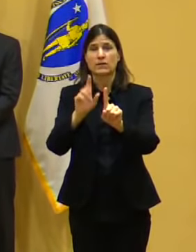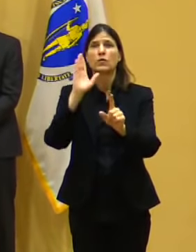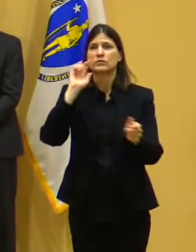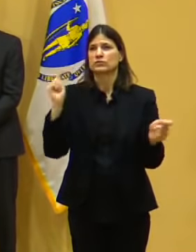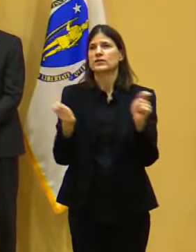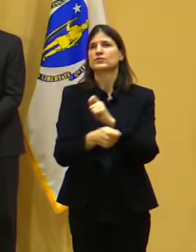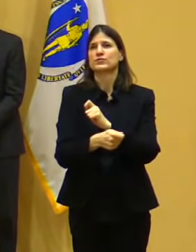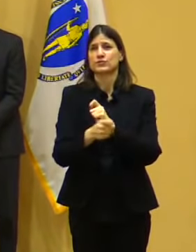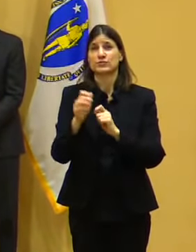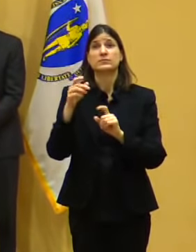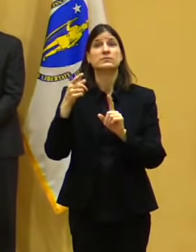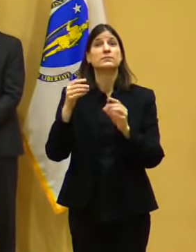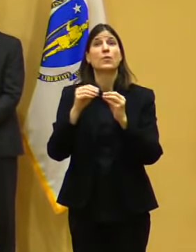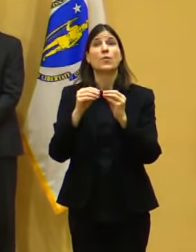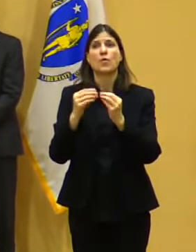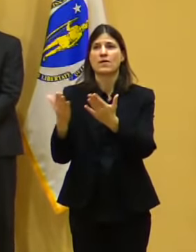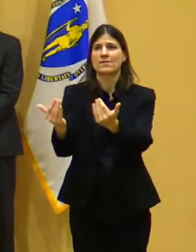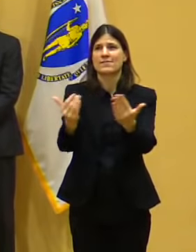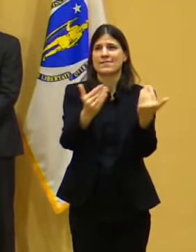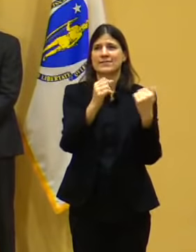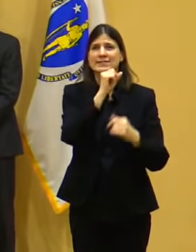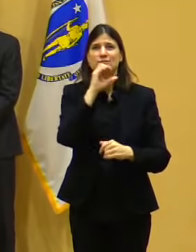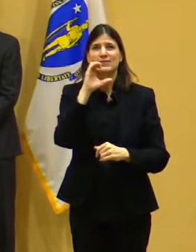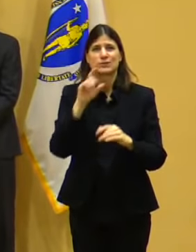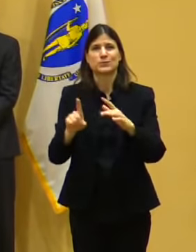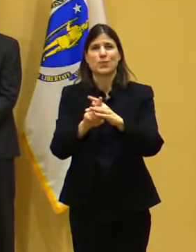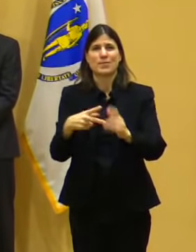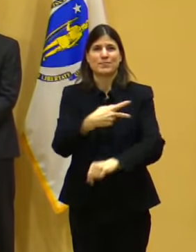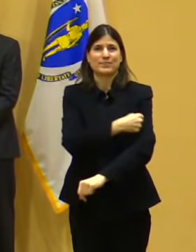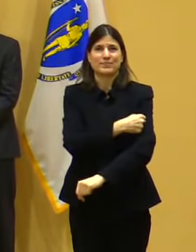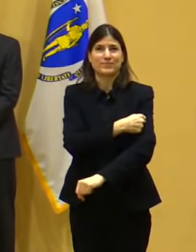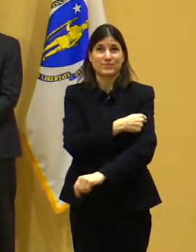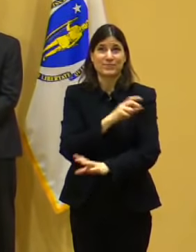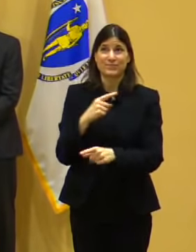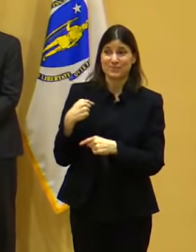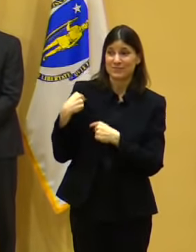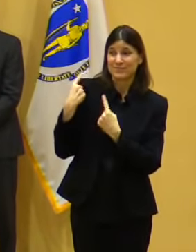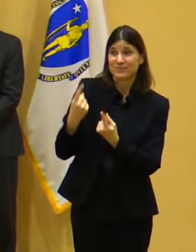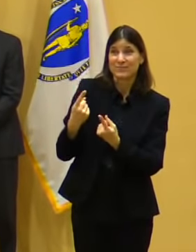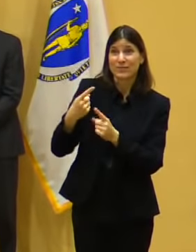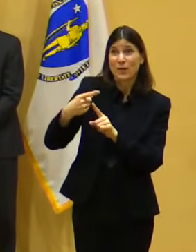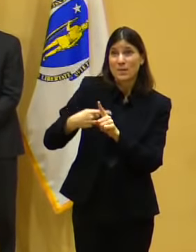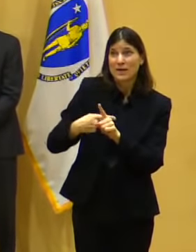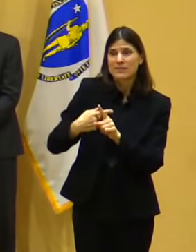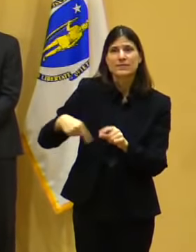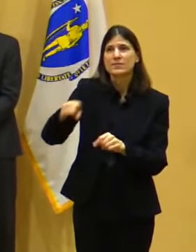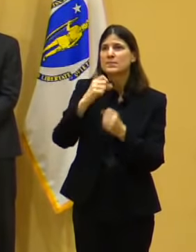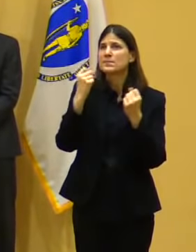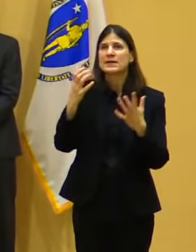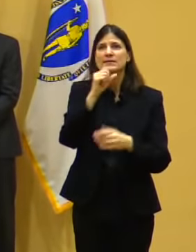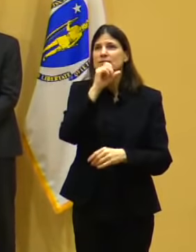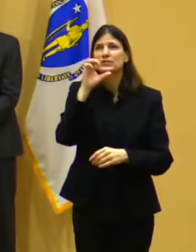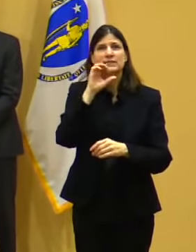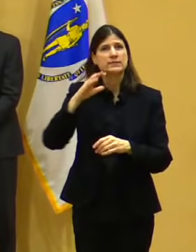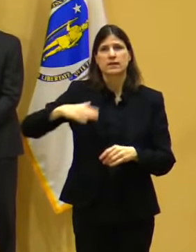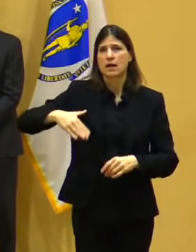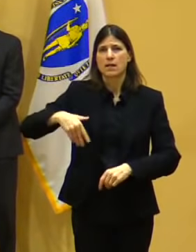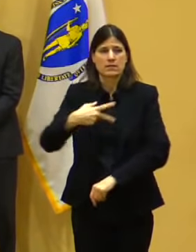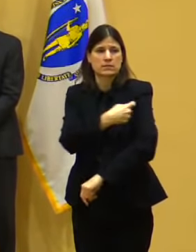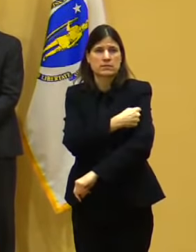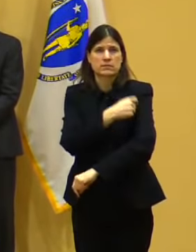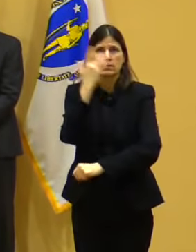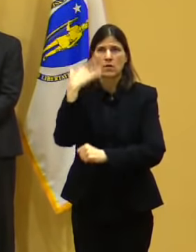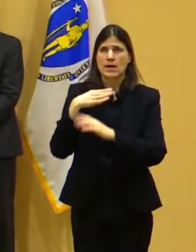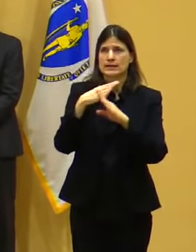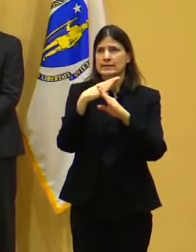remove all barriers at any point, whatever we need to do to get that senior to a vaccination site. And this is one